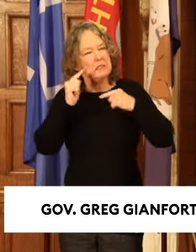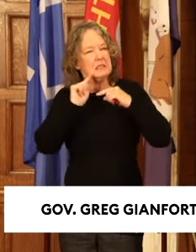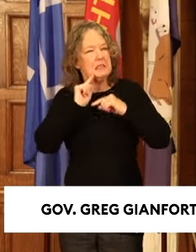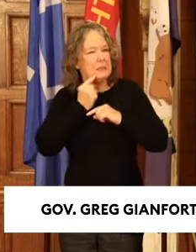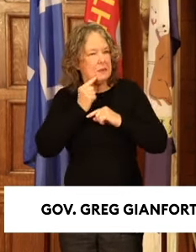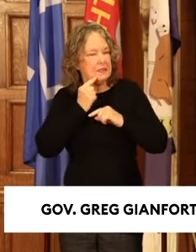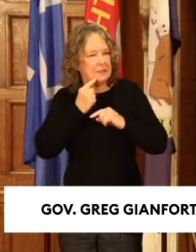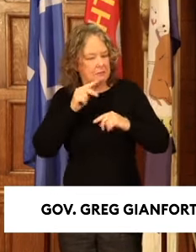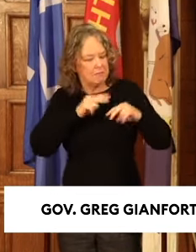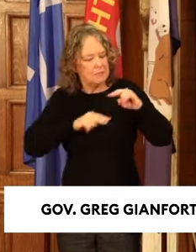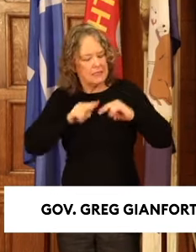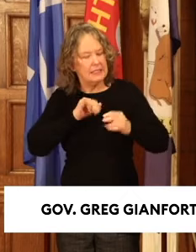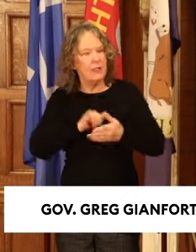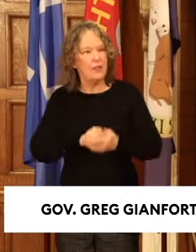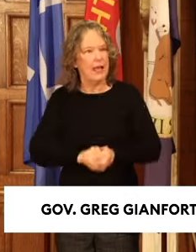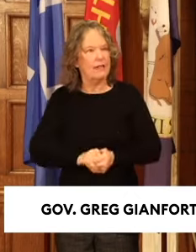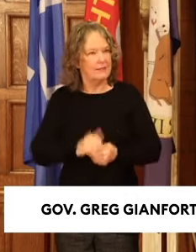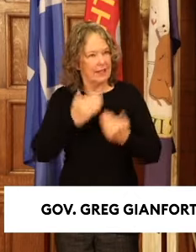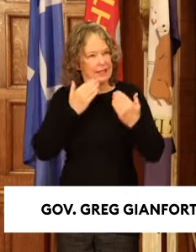Okay. Thank you, everybody.